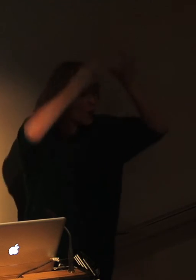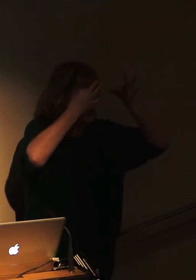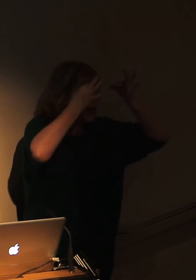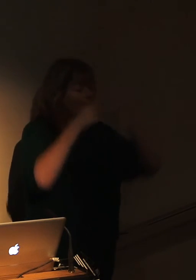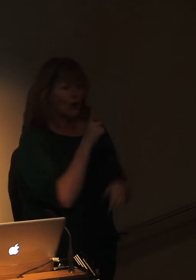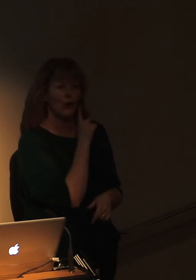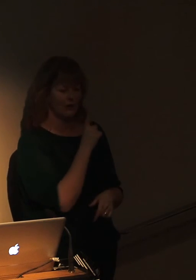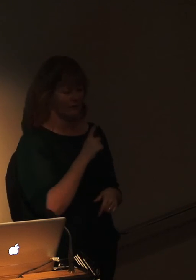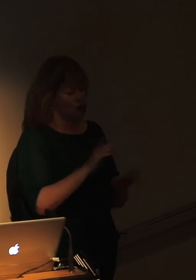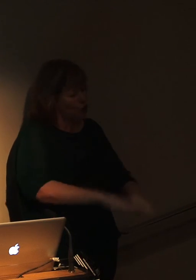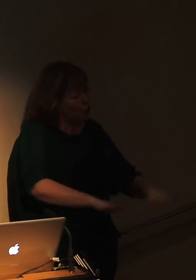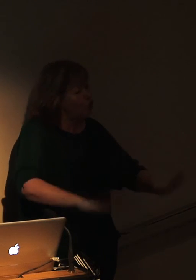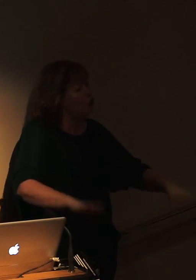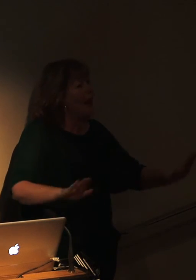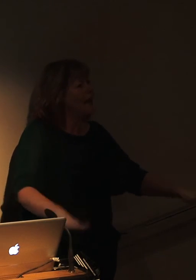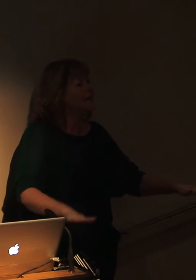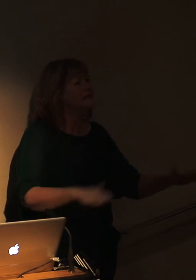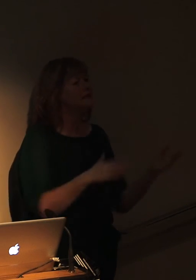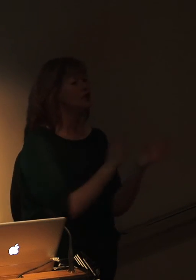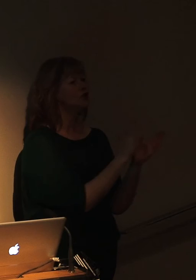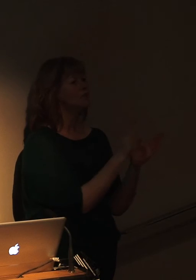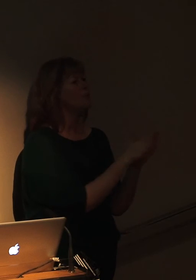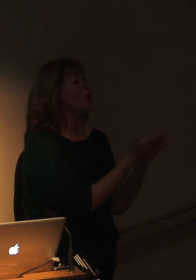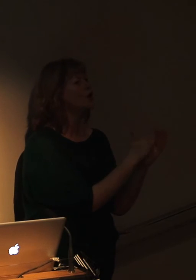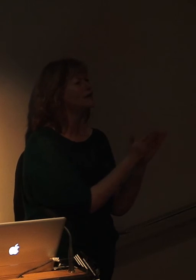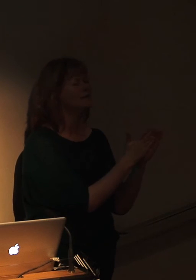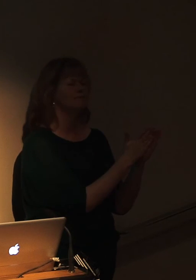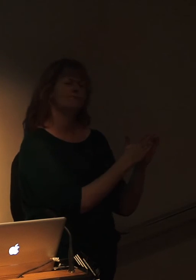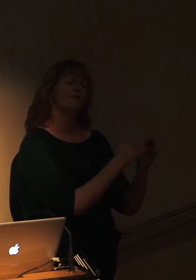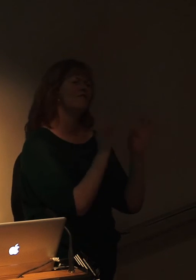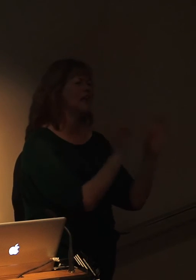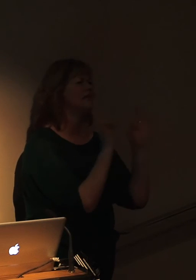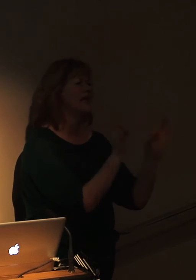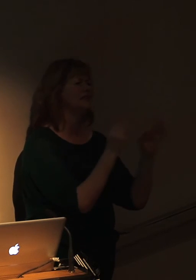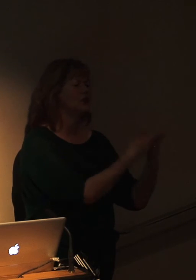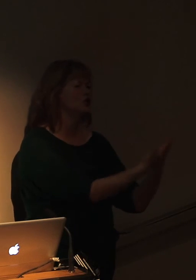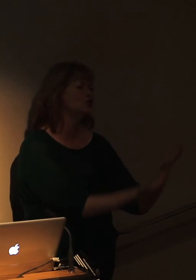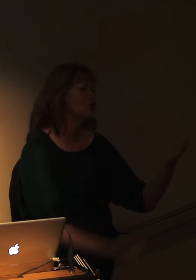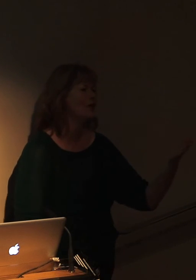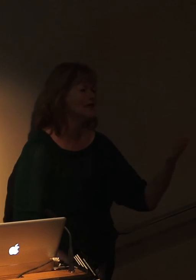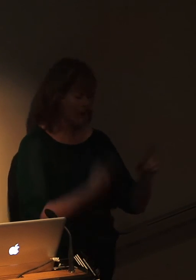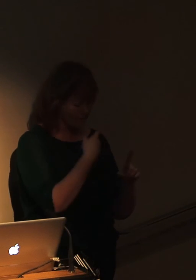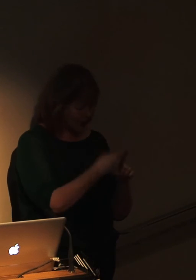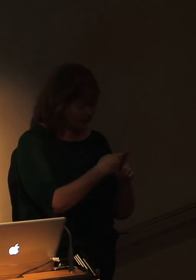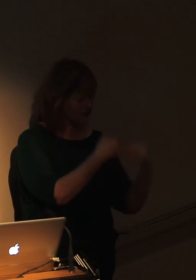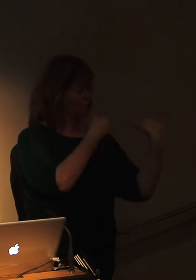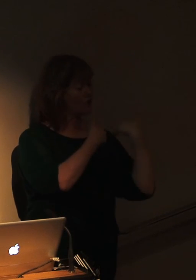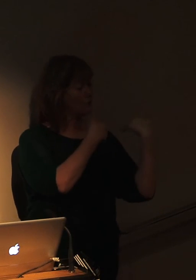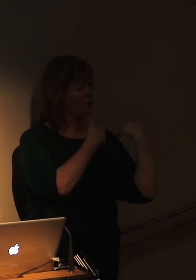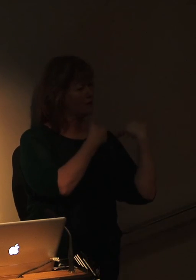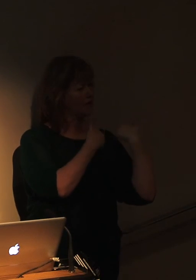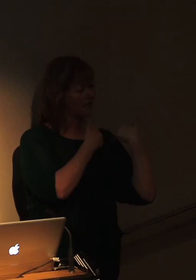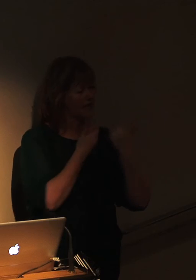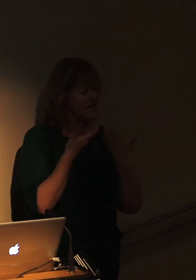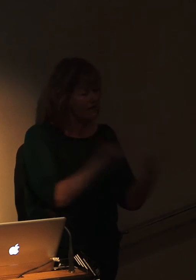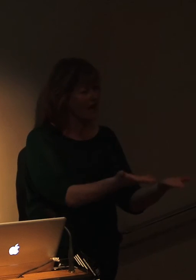All really, really classic stories. But they're more than just classic stories. They're responsible for programming us in the way that we perceive